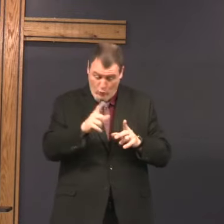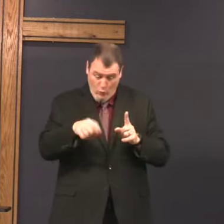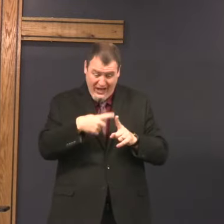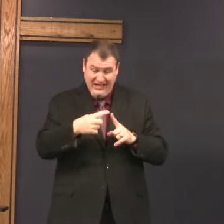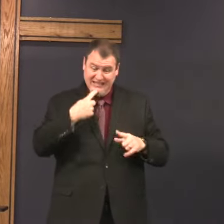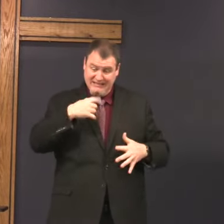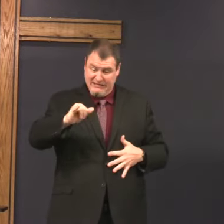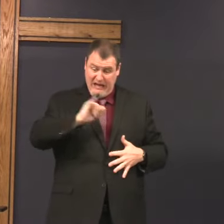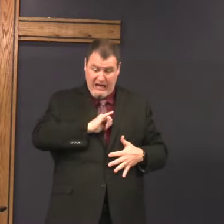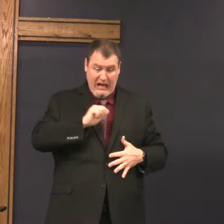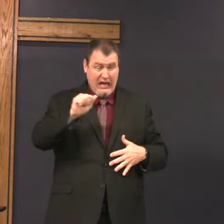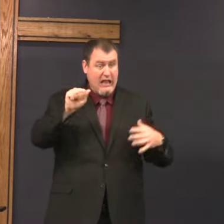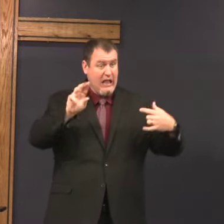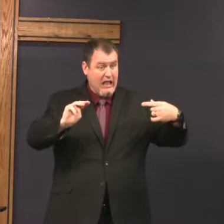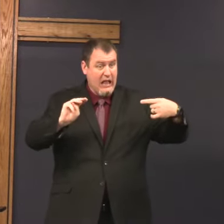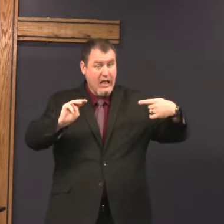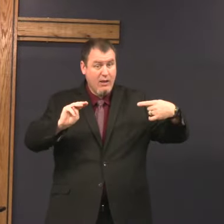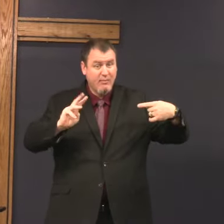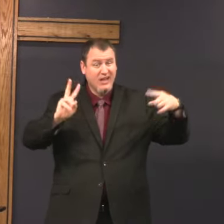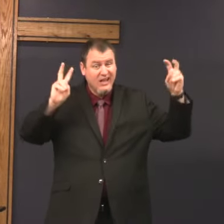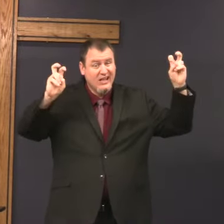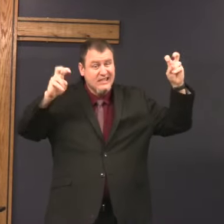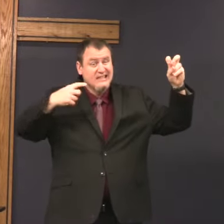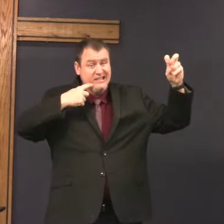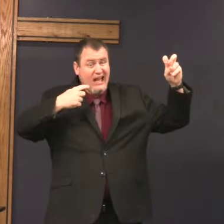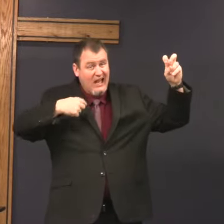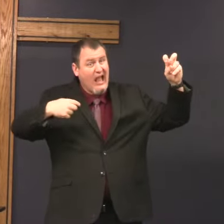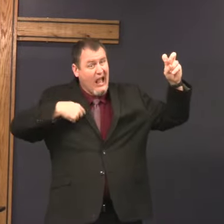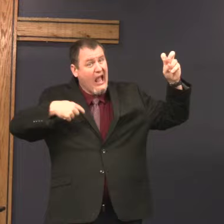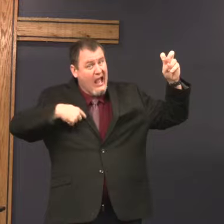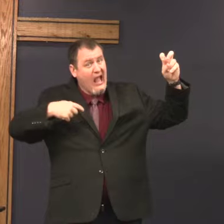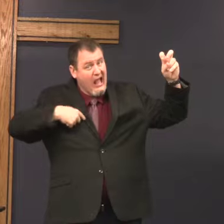The same words. He says, I am.